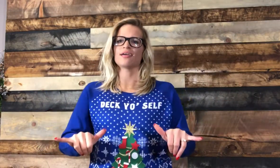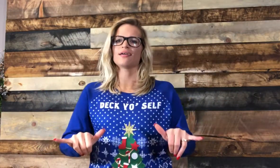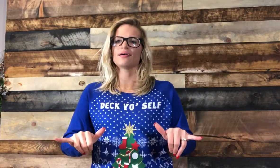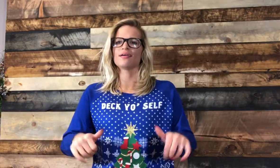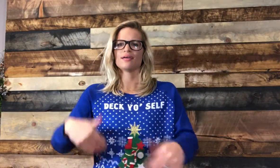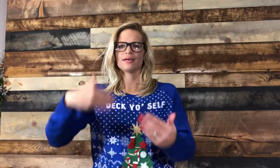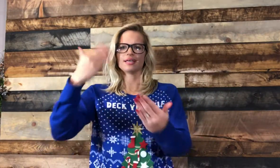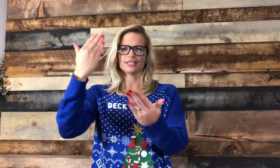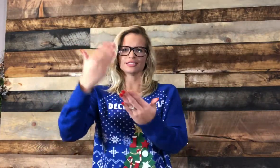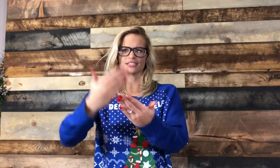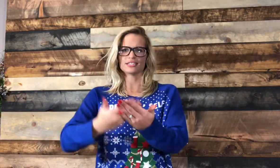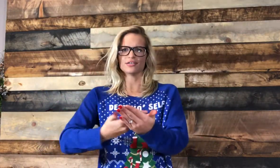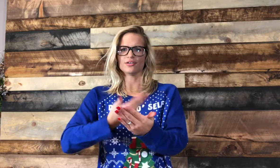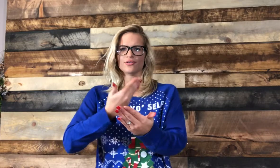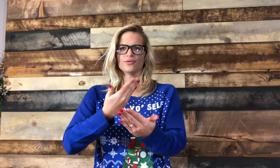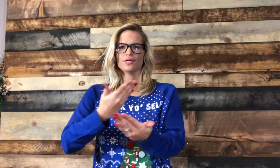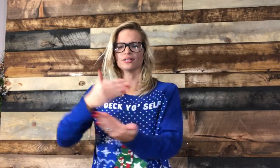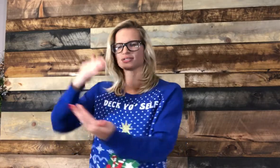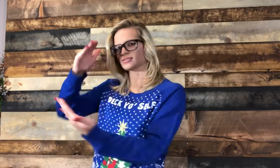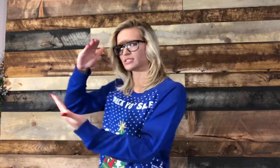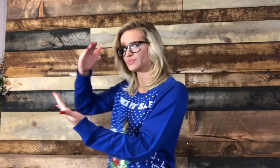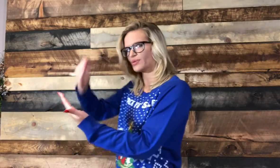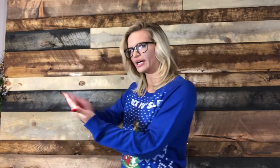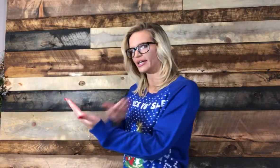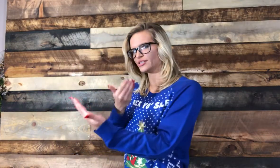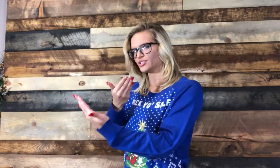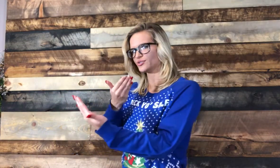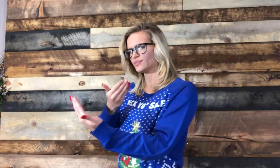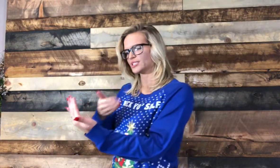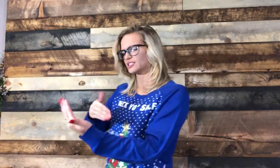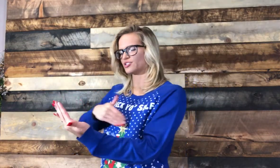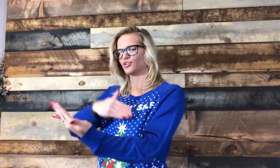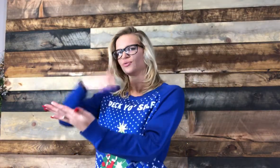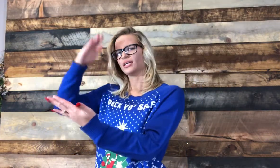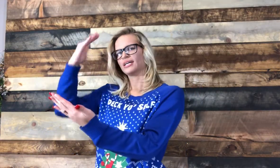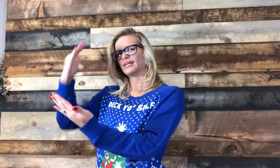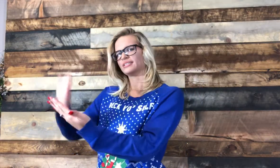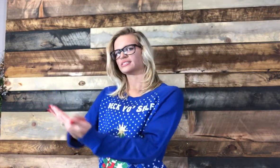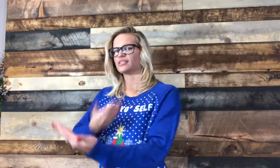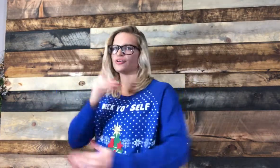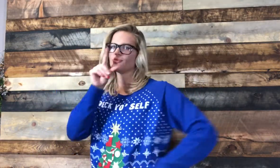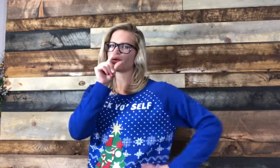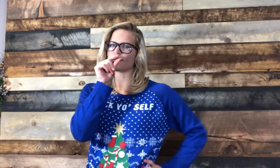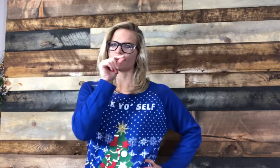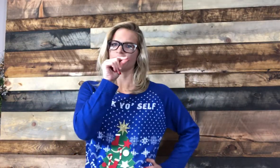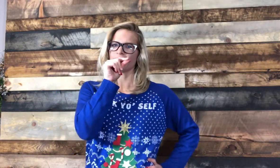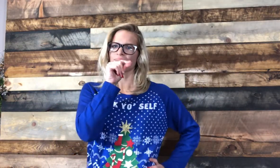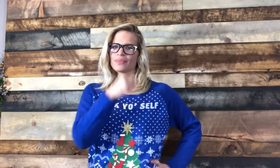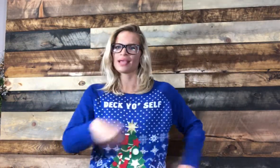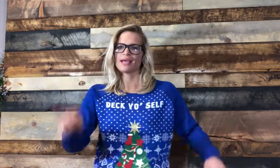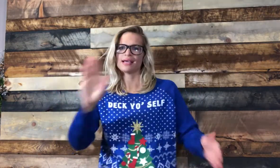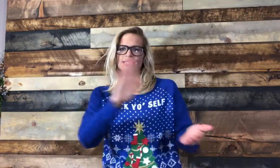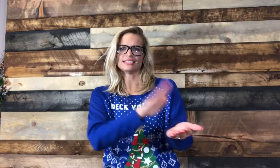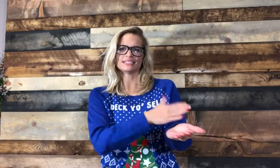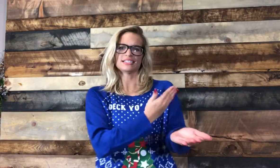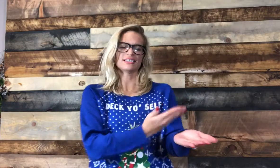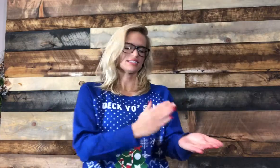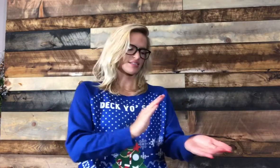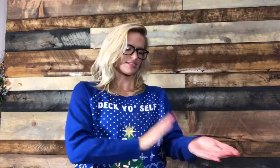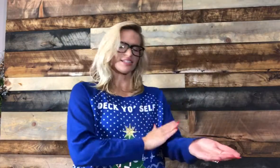is the new. So just bring it in to you, because it's new. Is the new bird. He sings, so